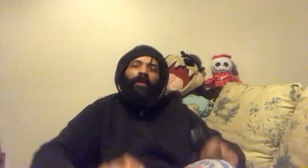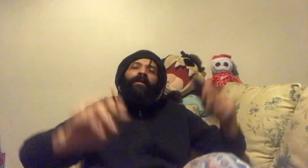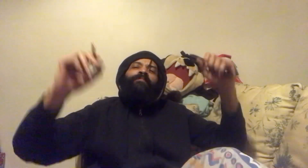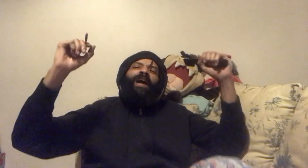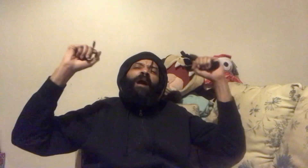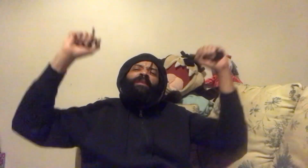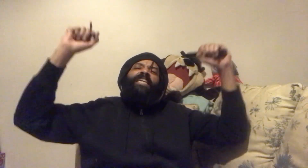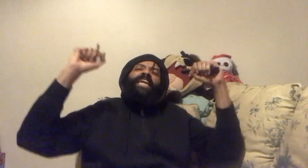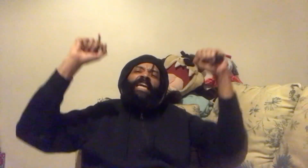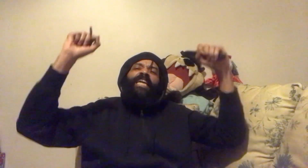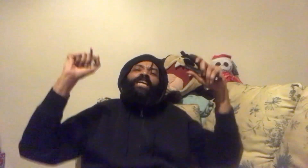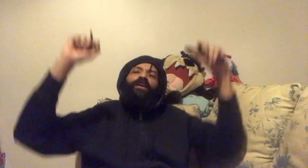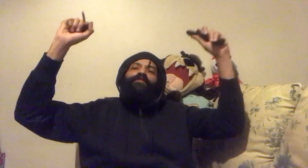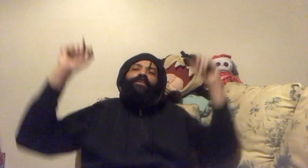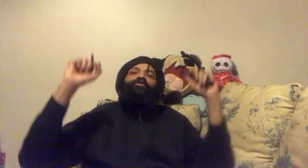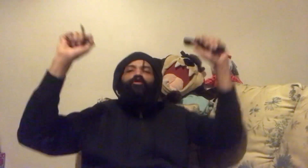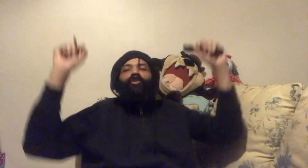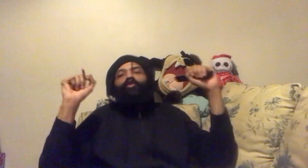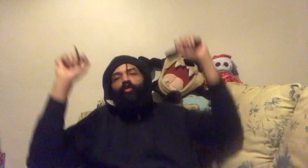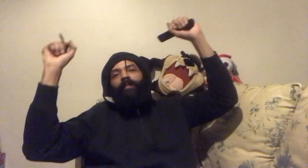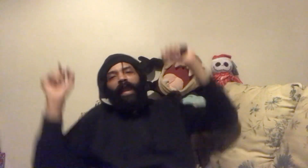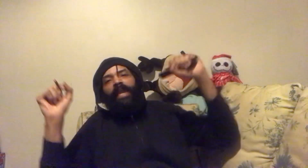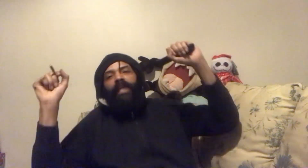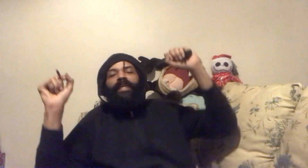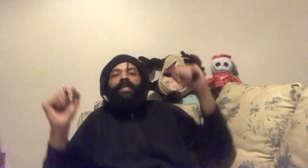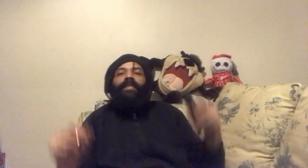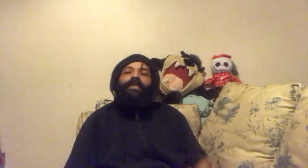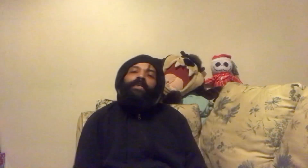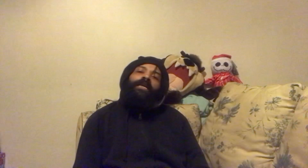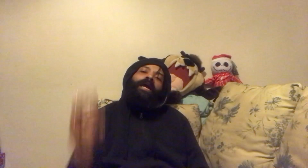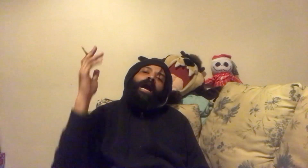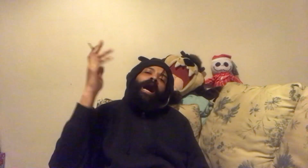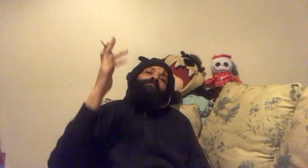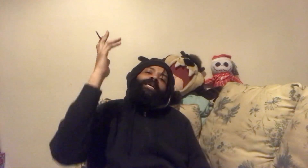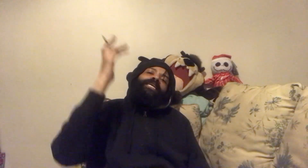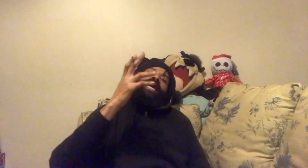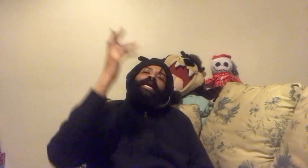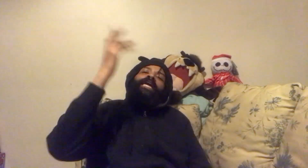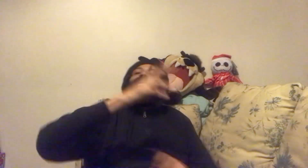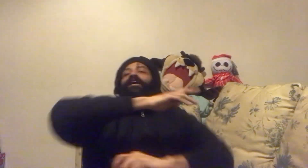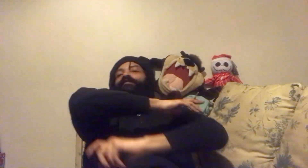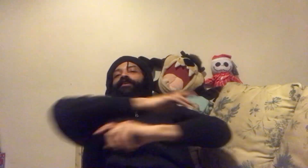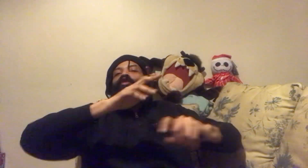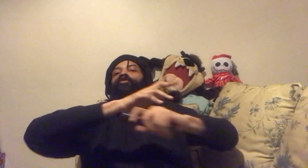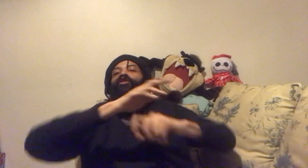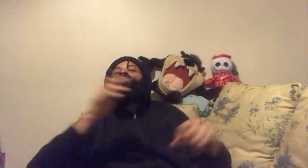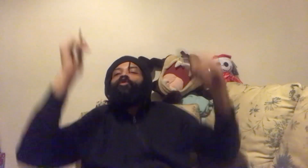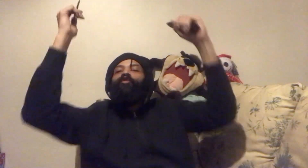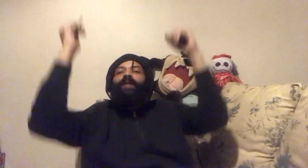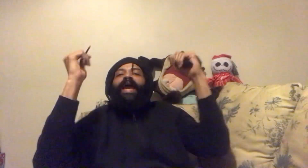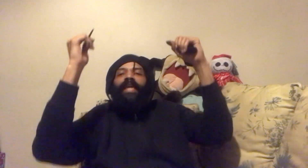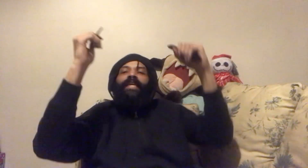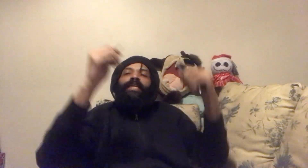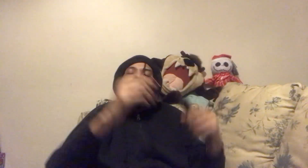I'm the king of YouTube, ayy. I'm the king of YouTube, ayy.